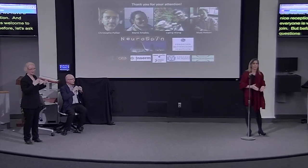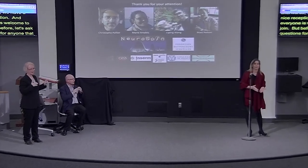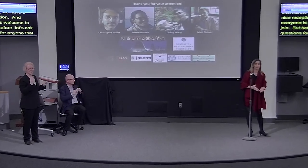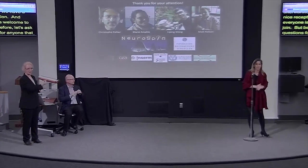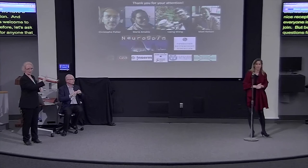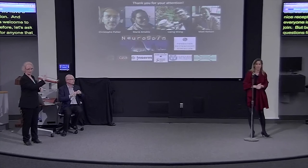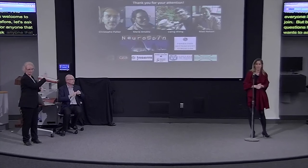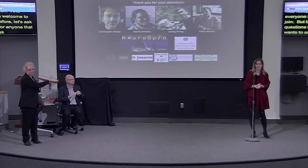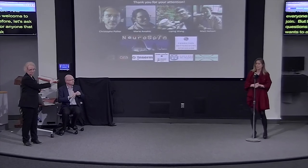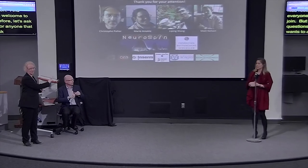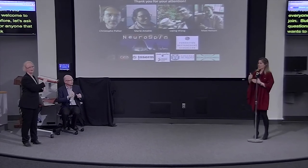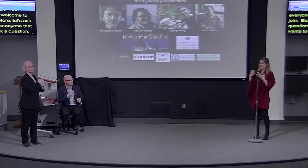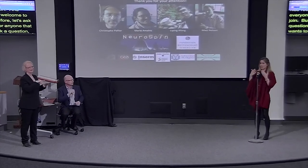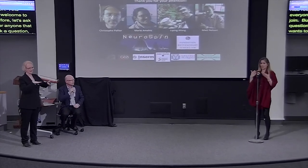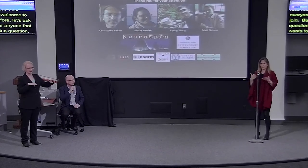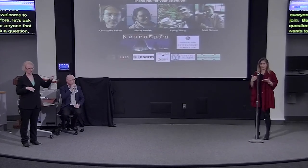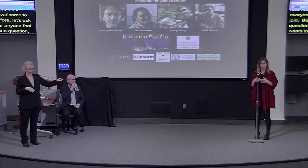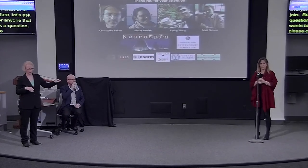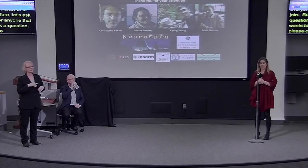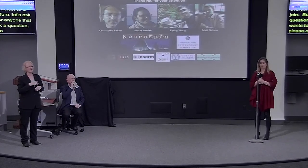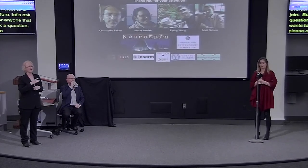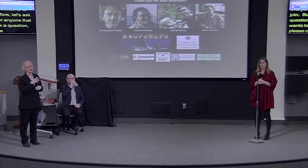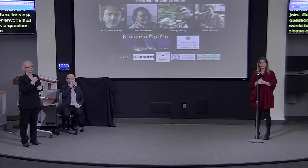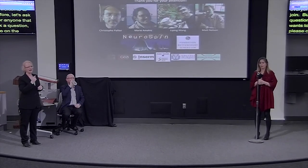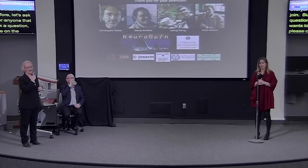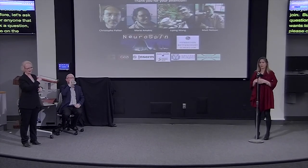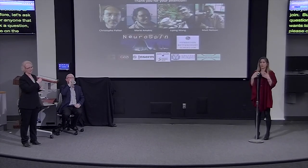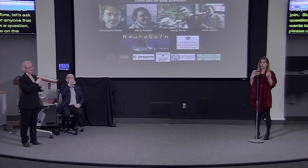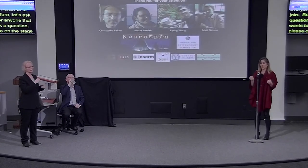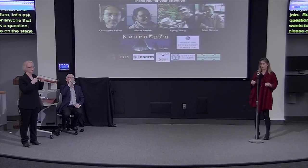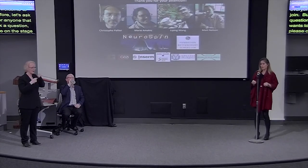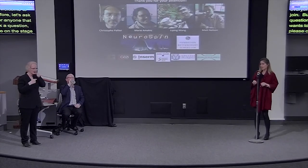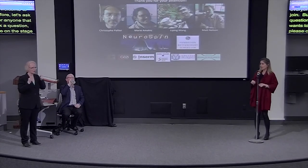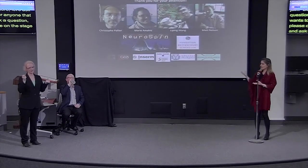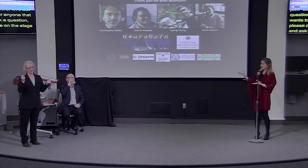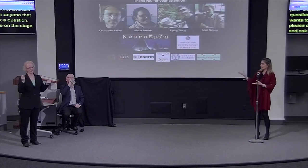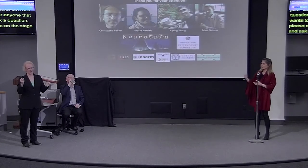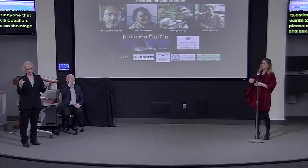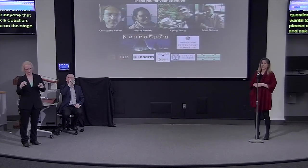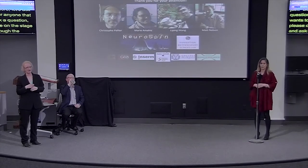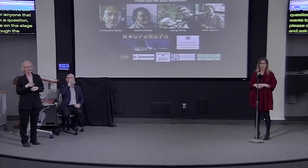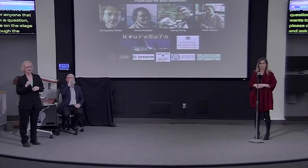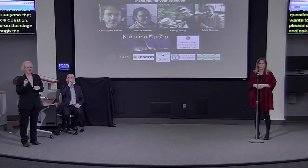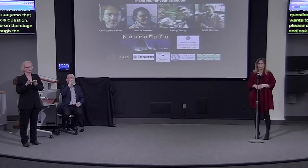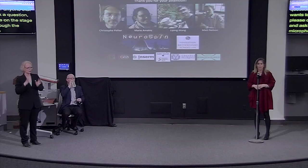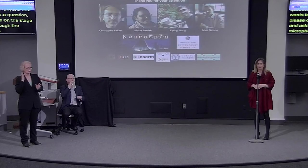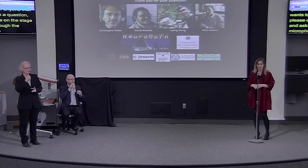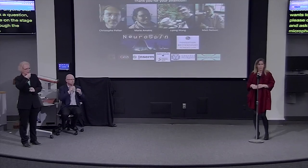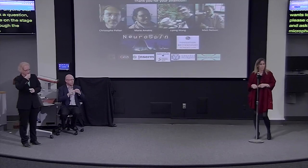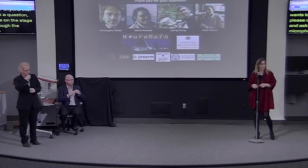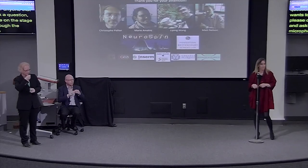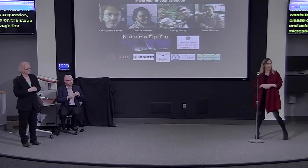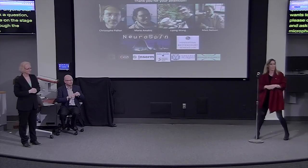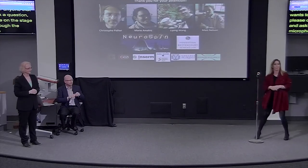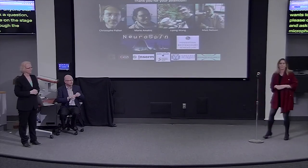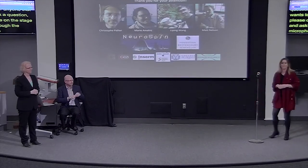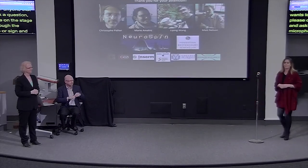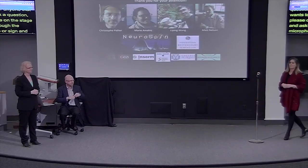come on the stage and ask through the microphone or sign and our interpreters will be helping you.